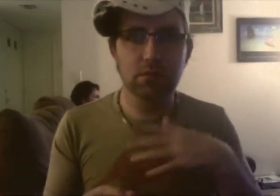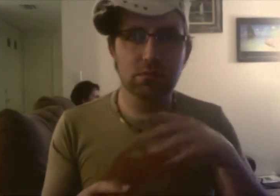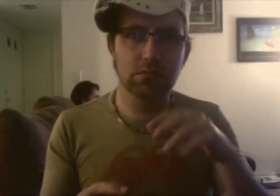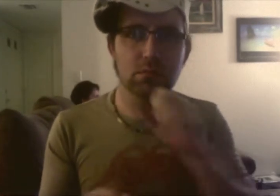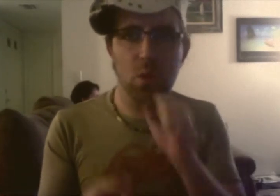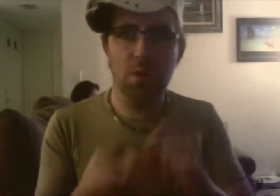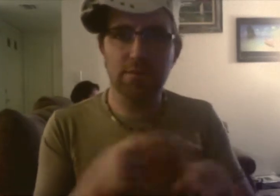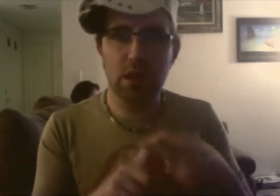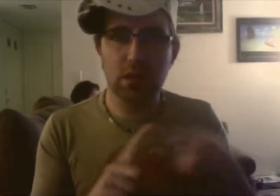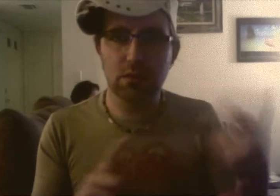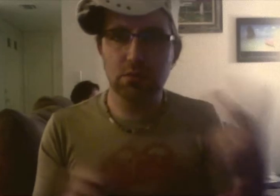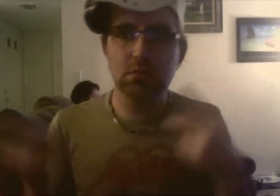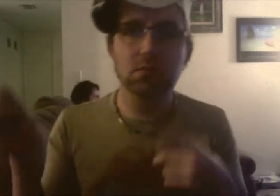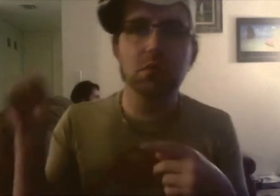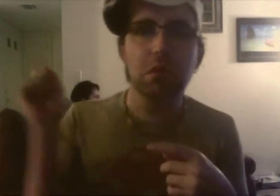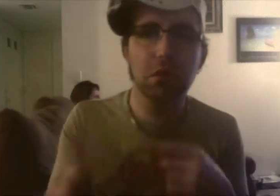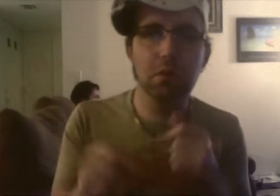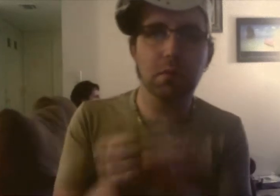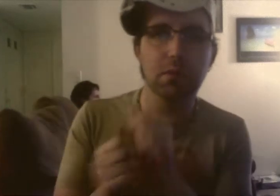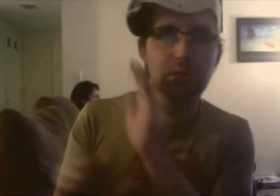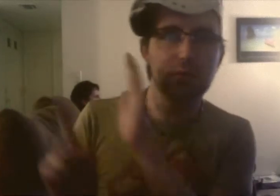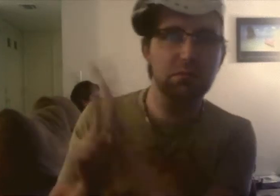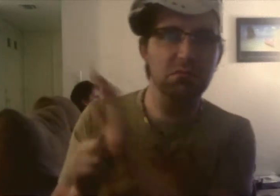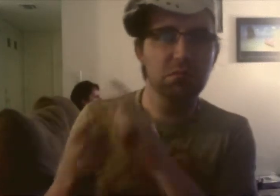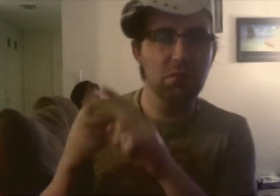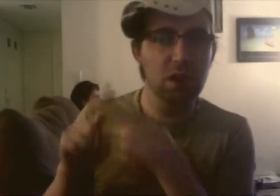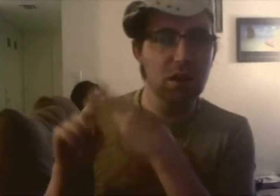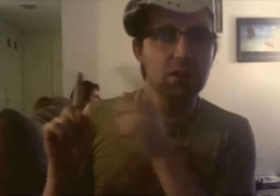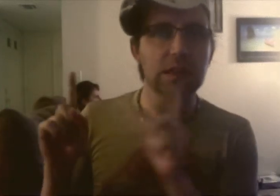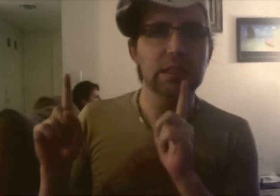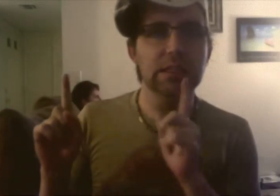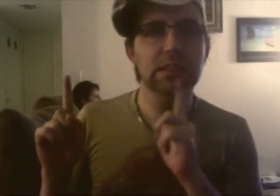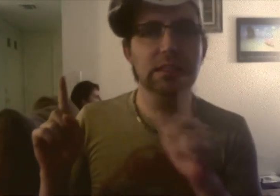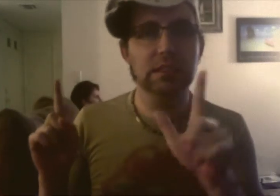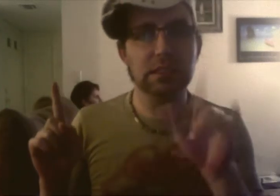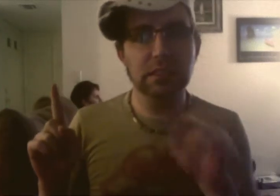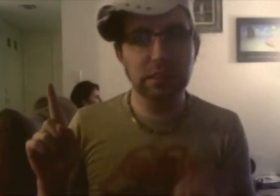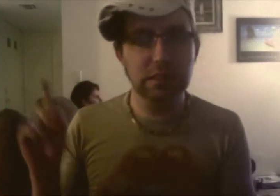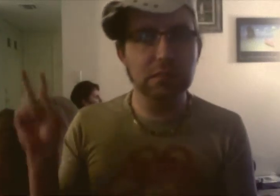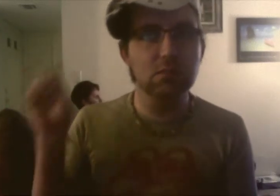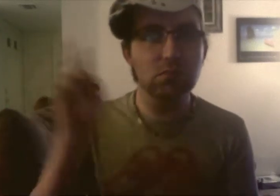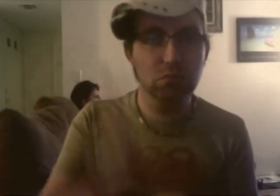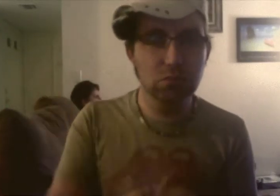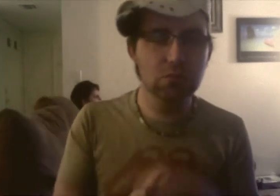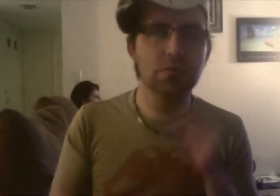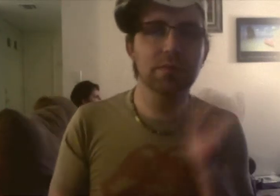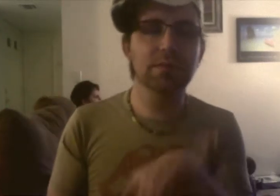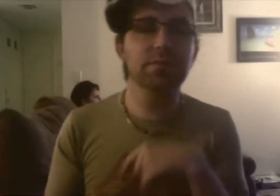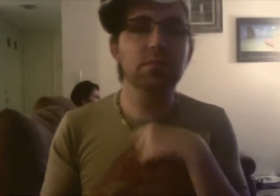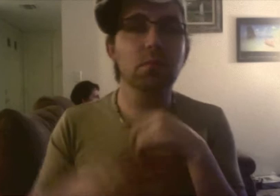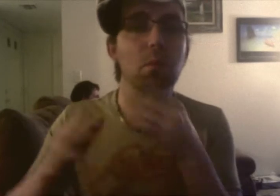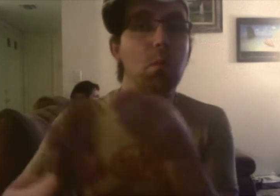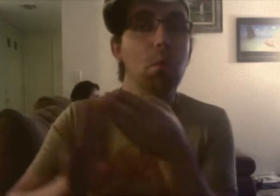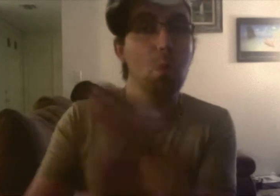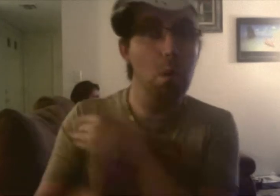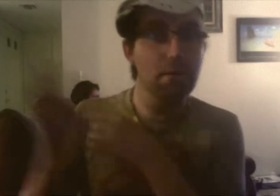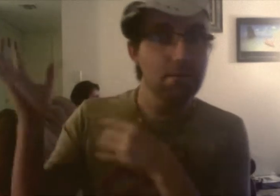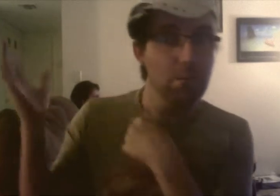In the comedic drama The English Teacher, Julianne Moore plays a small-town teacher whose life is turned upside down when a